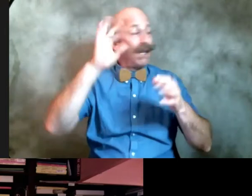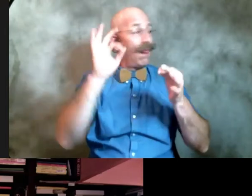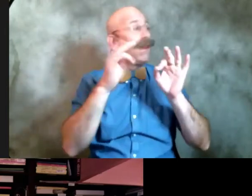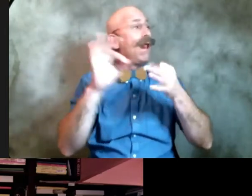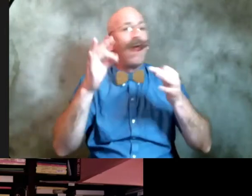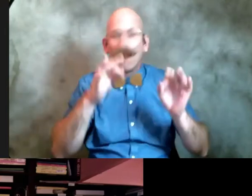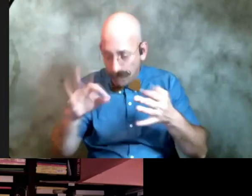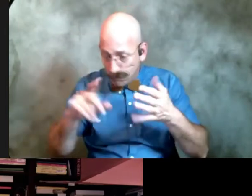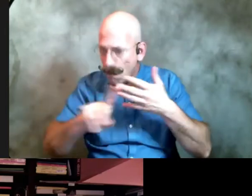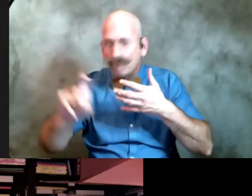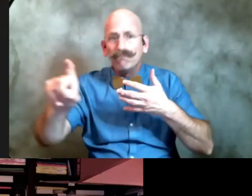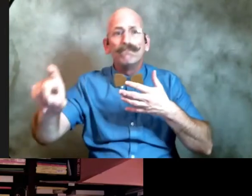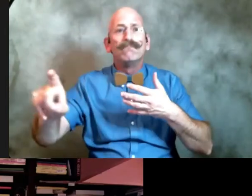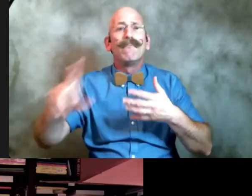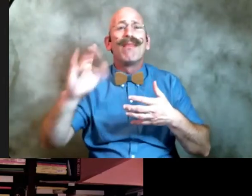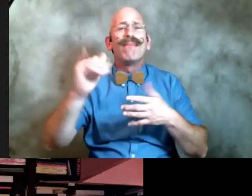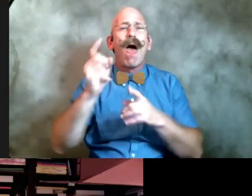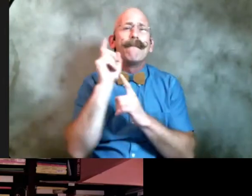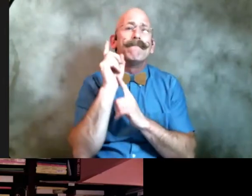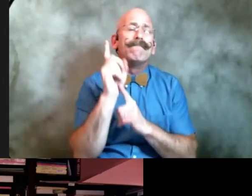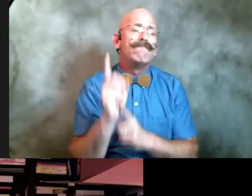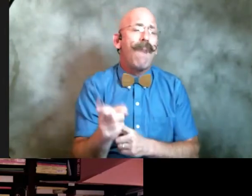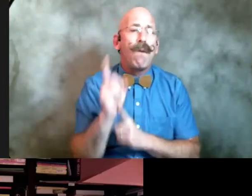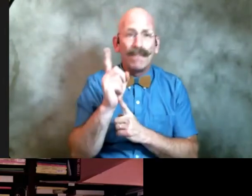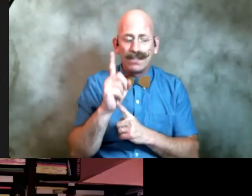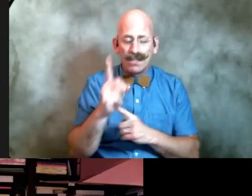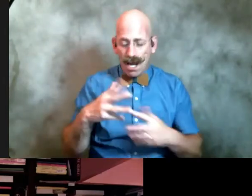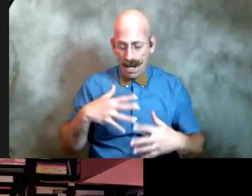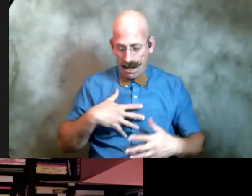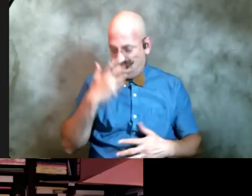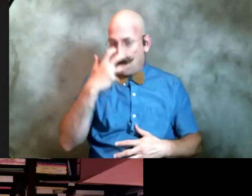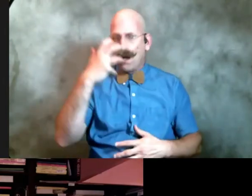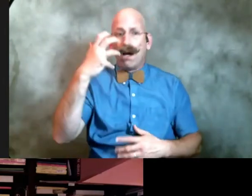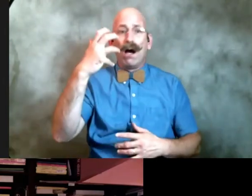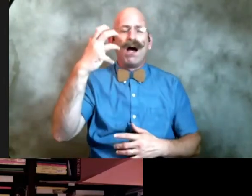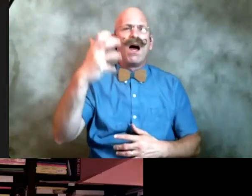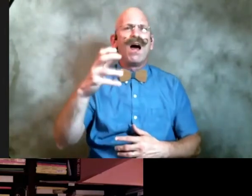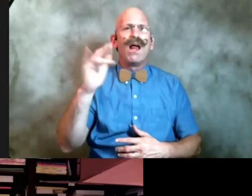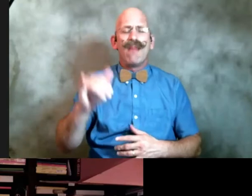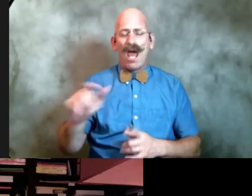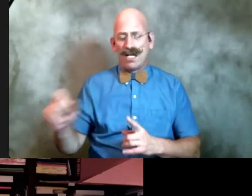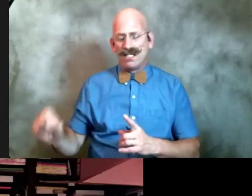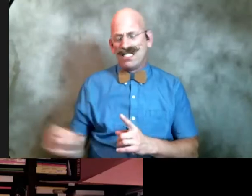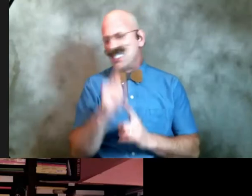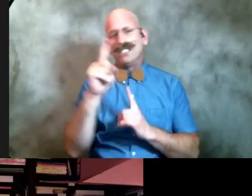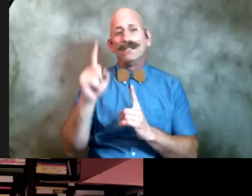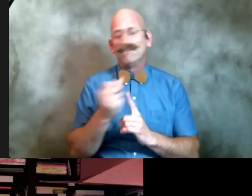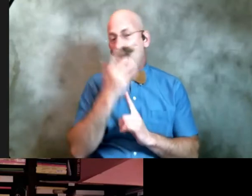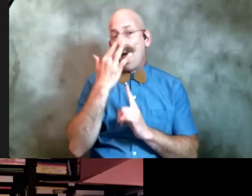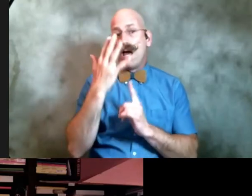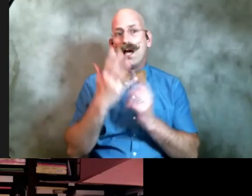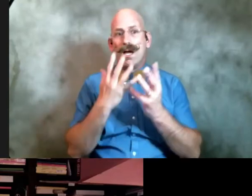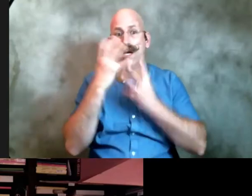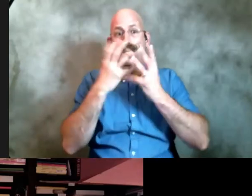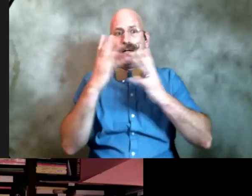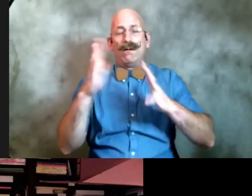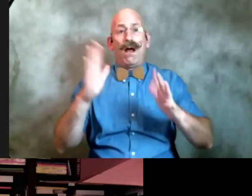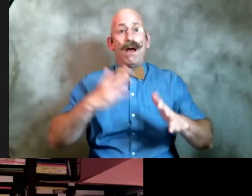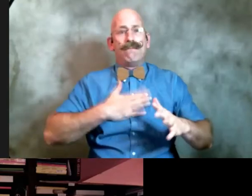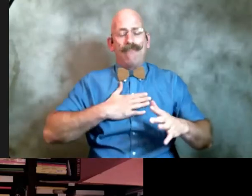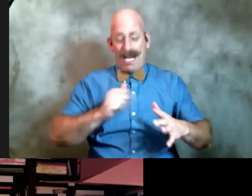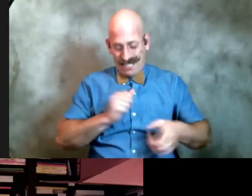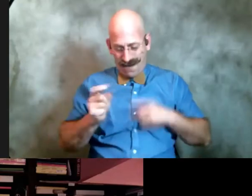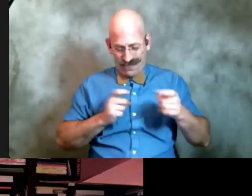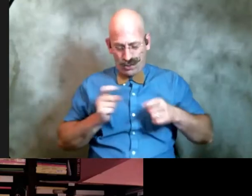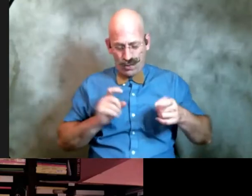the momentary flame of anger on the kindling of your never dependable self